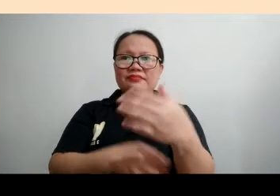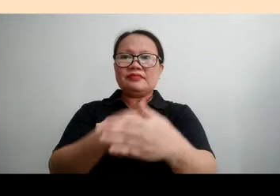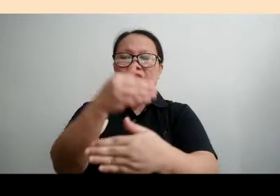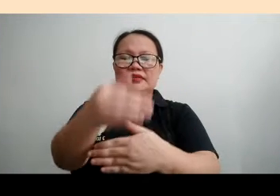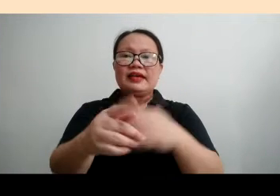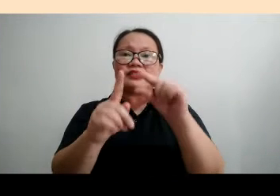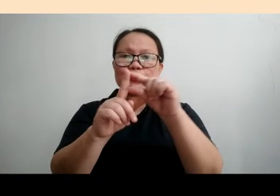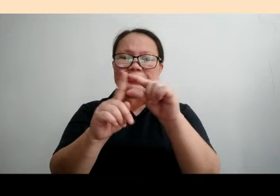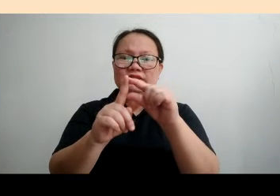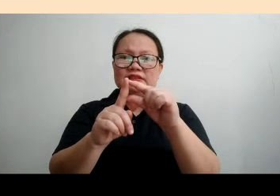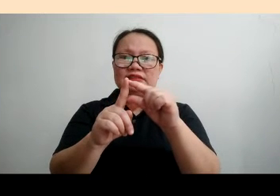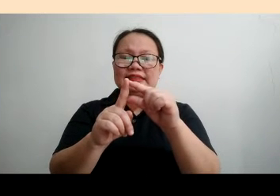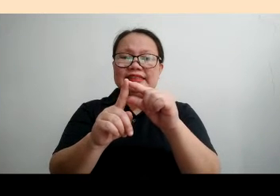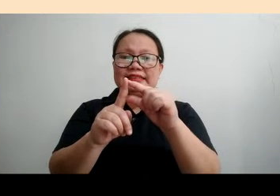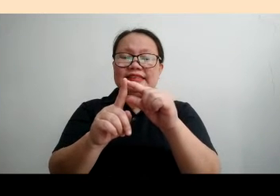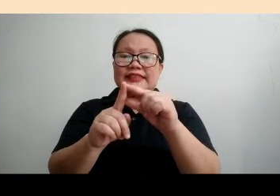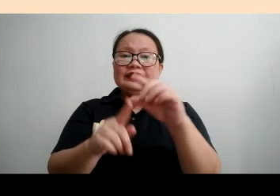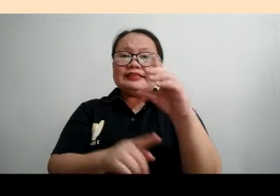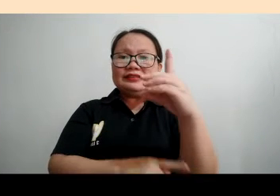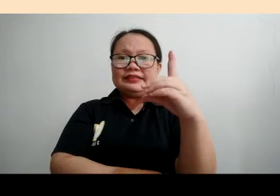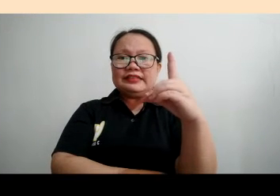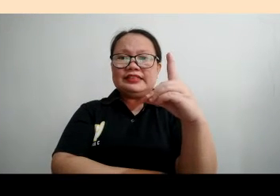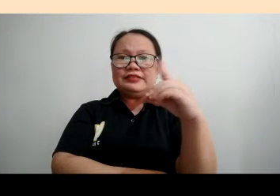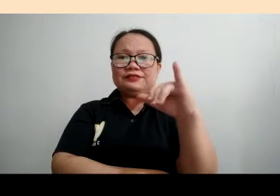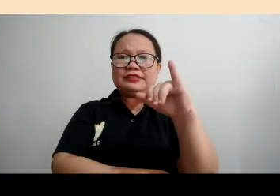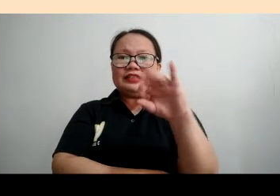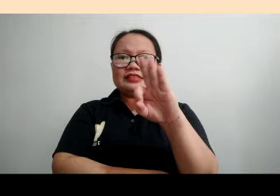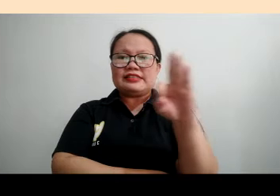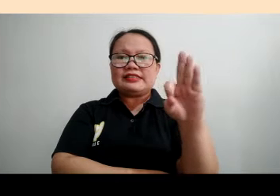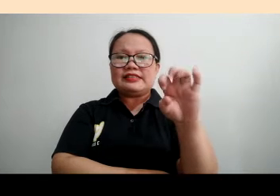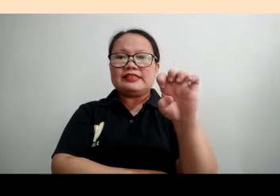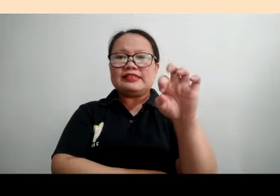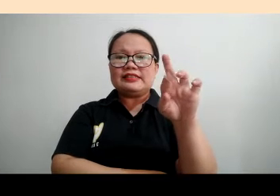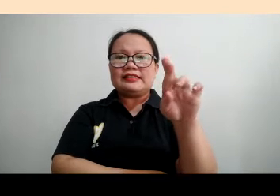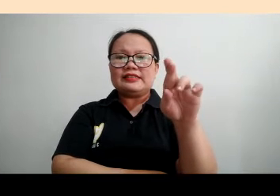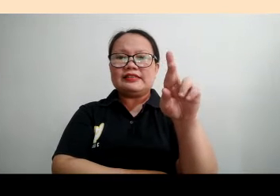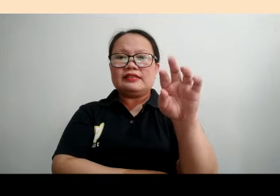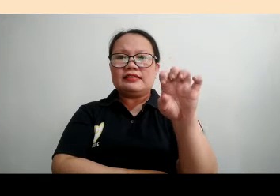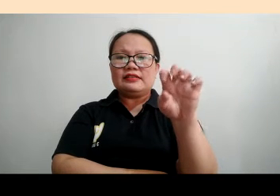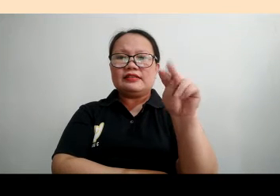Next word. DIFFERENCE